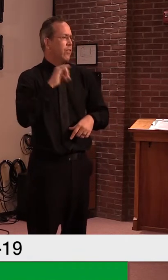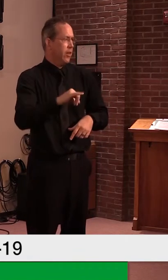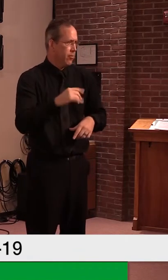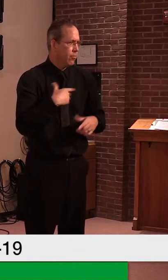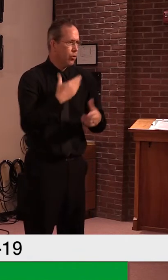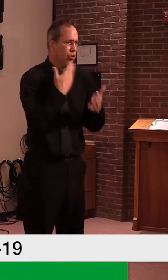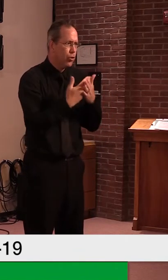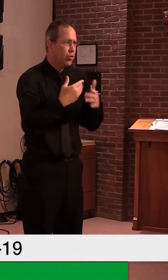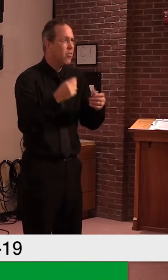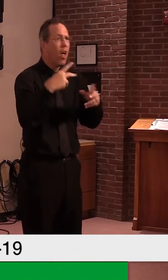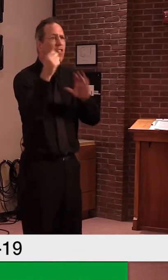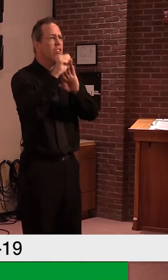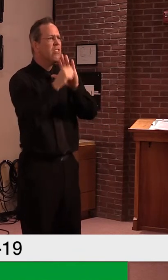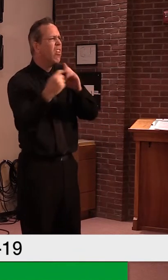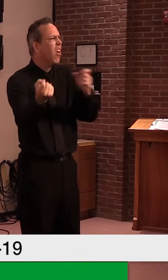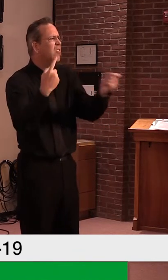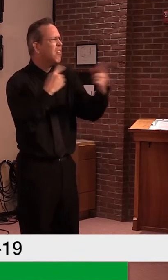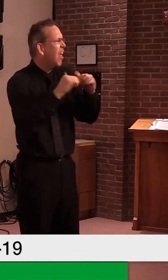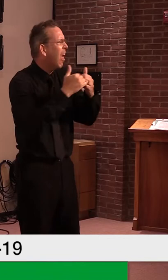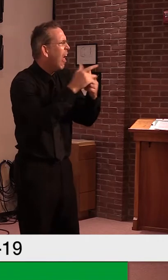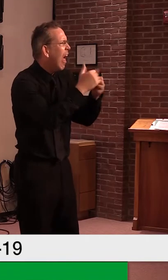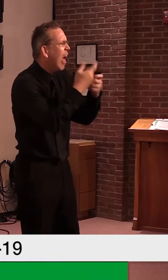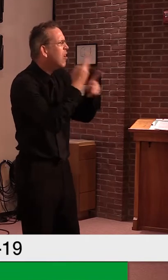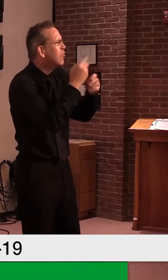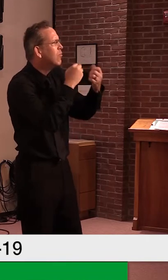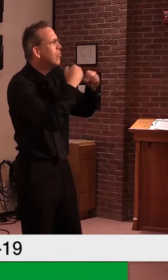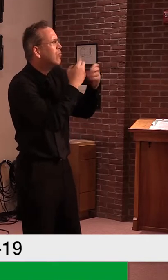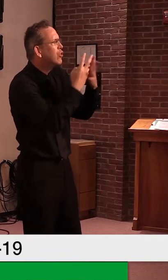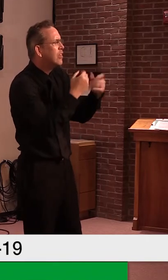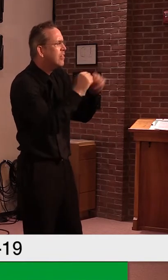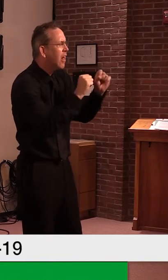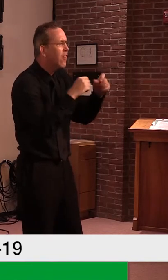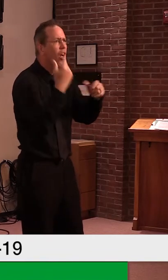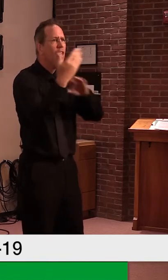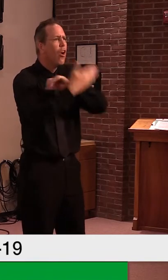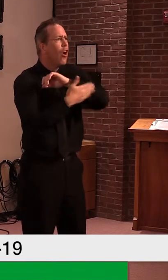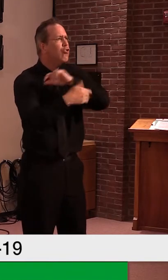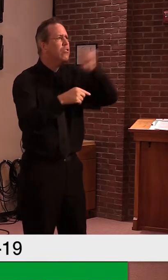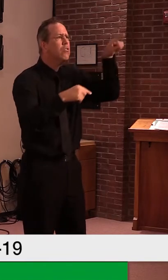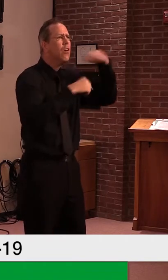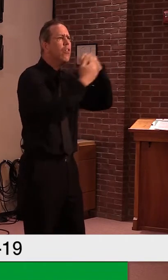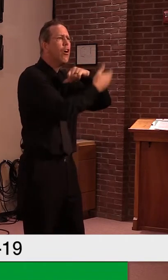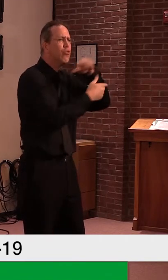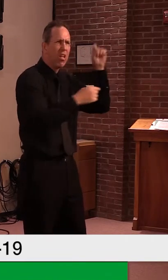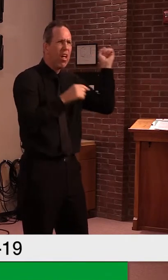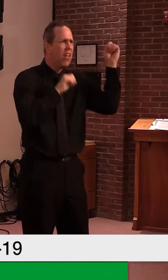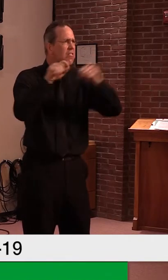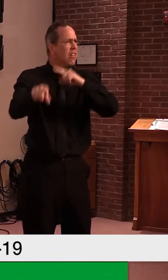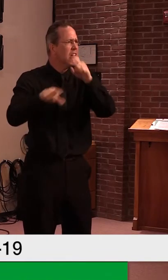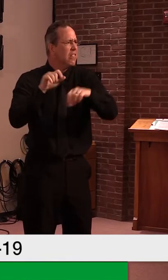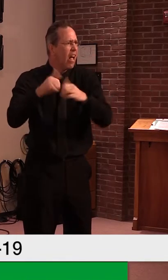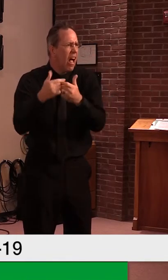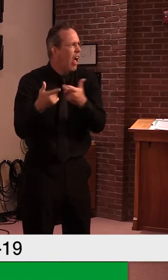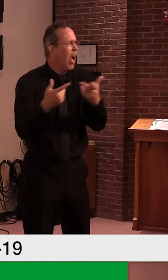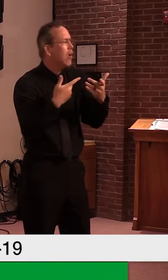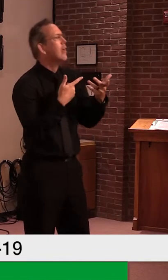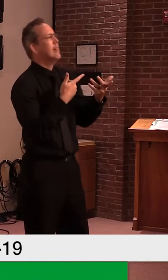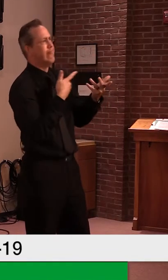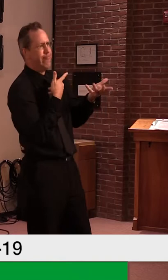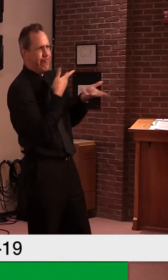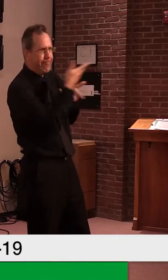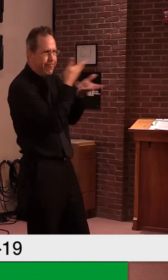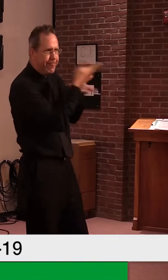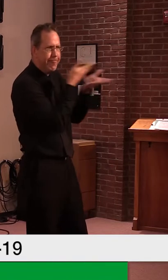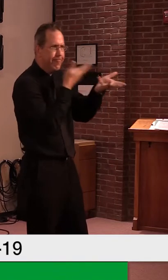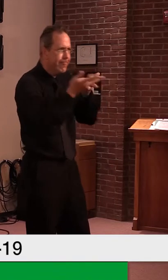international people about our protocols. Um, we have, um, coronavirus protocols